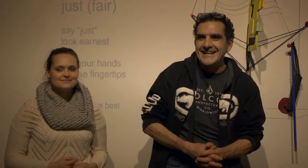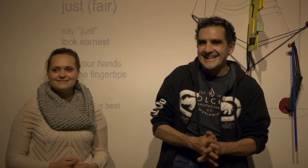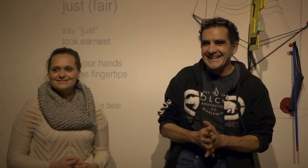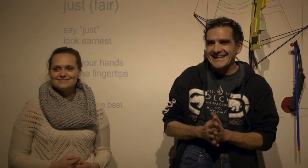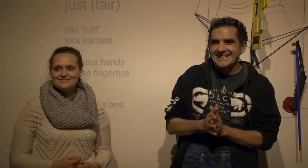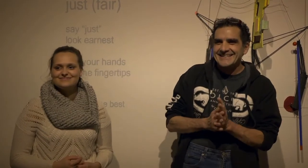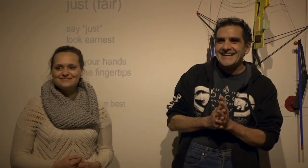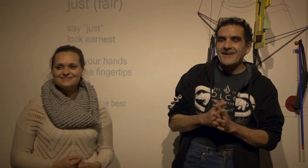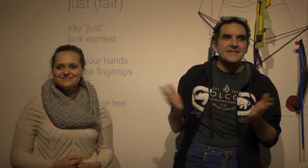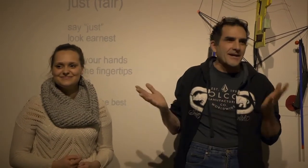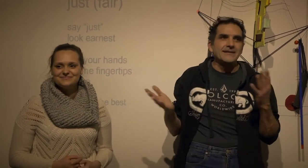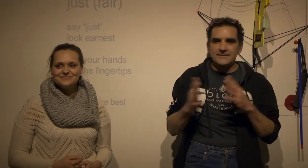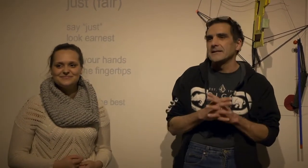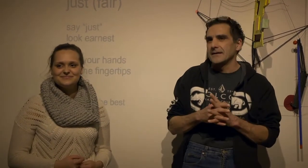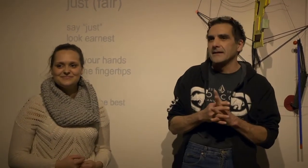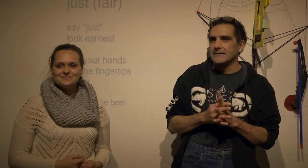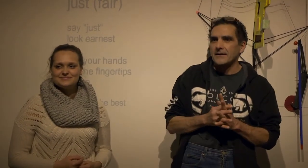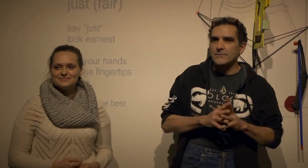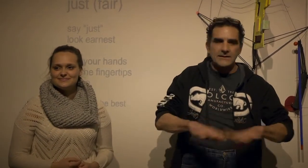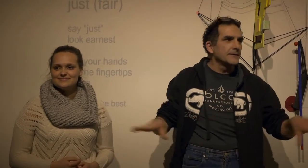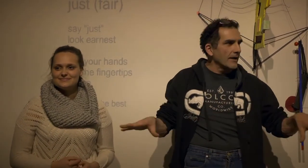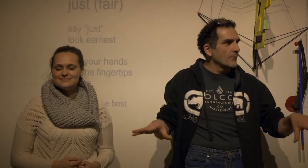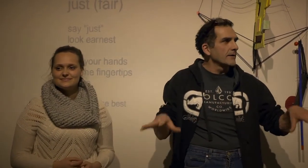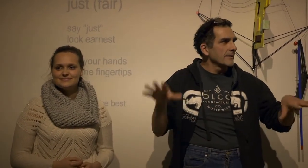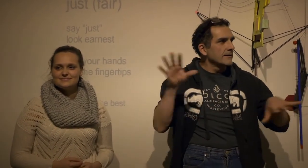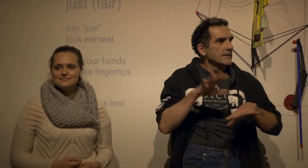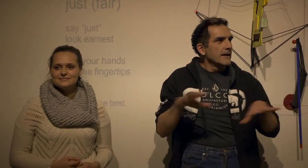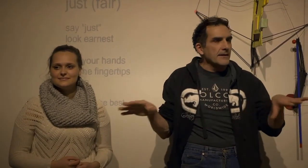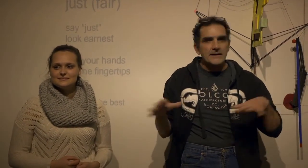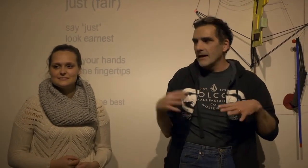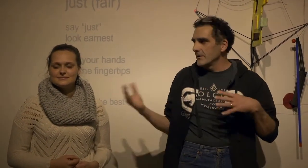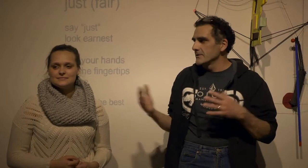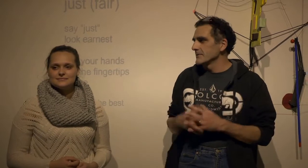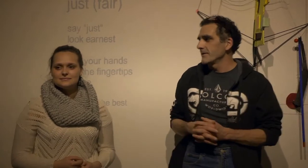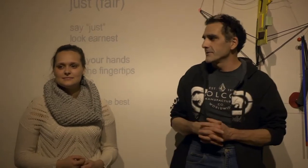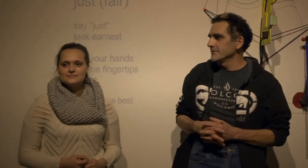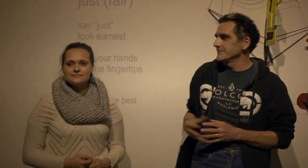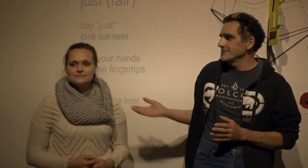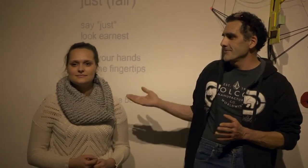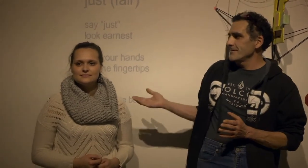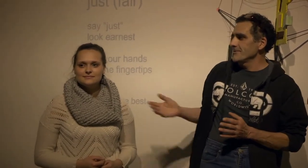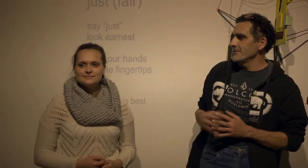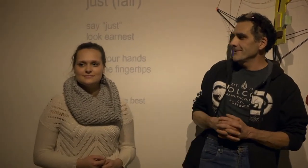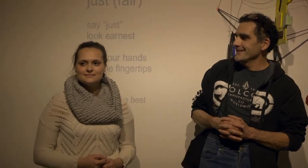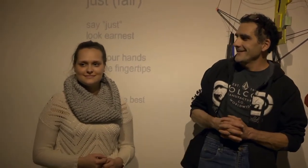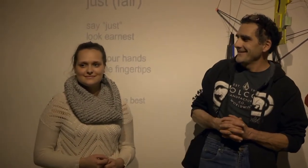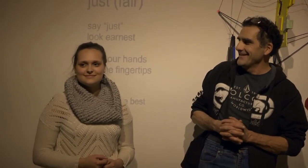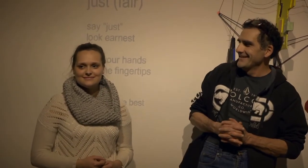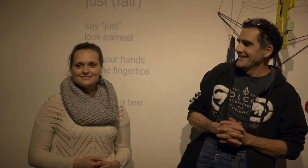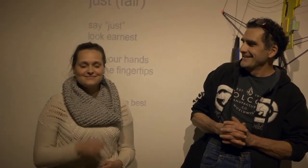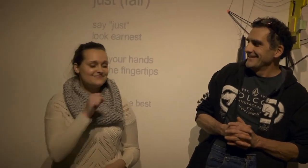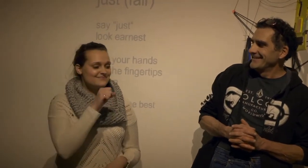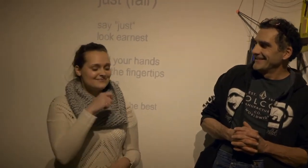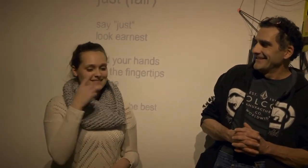up and that was exciting to be and I think we still laying the groundwork and then and then the collaboration was fun to do so I don't what you want to say